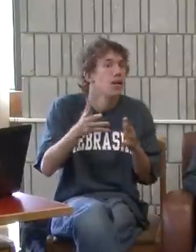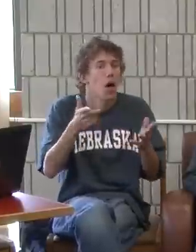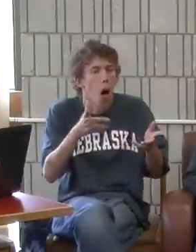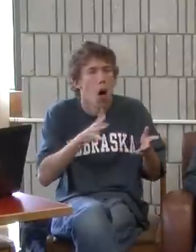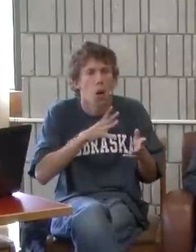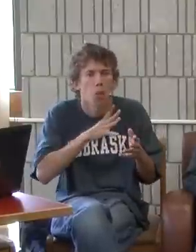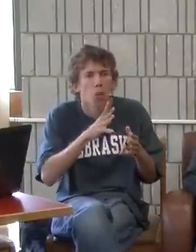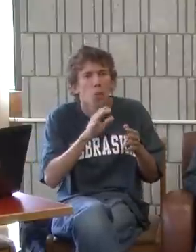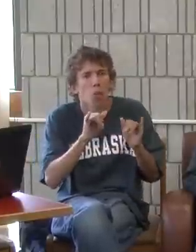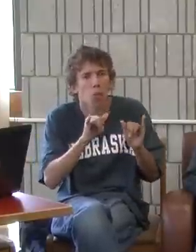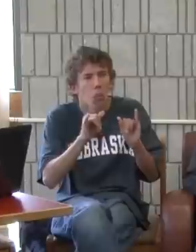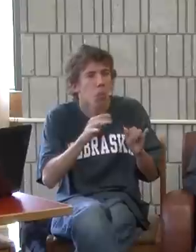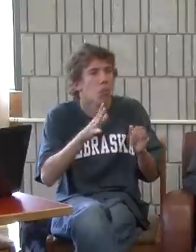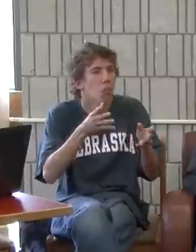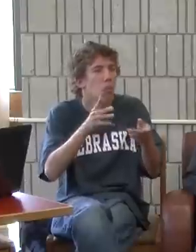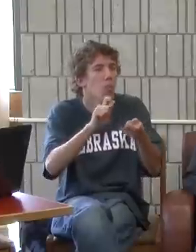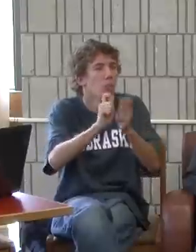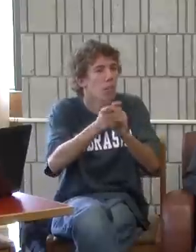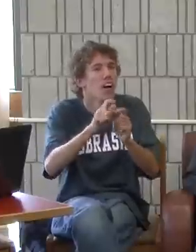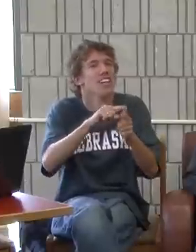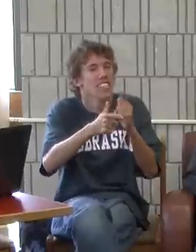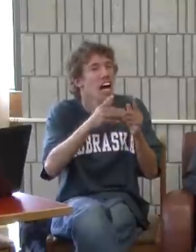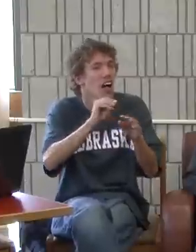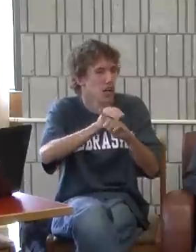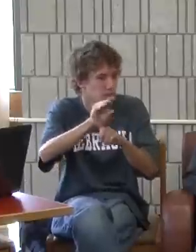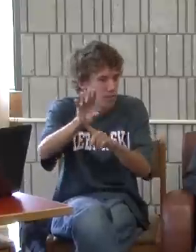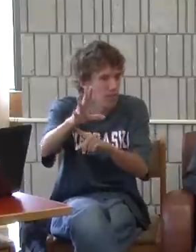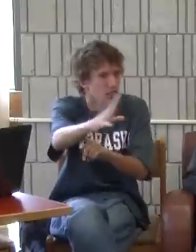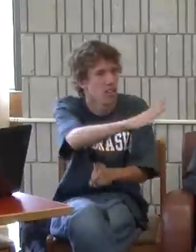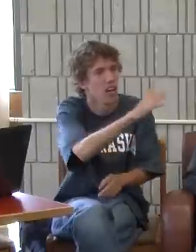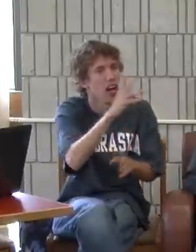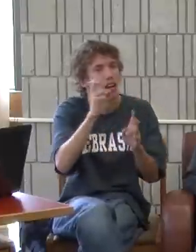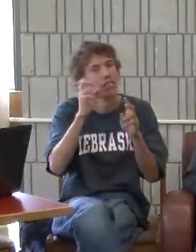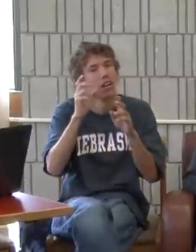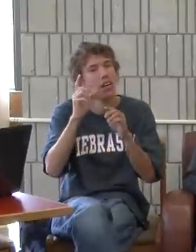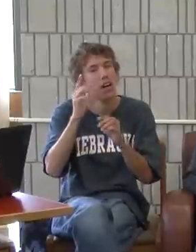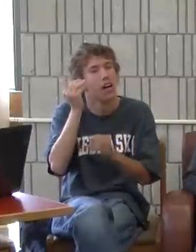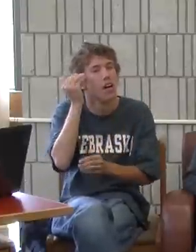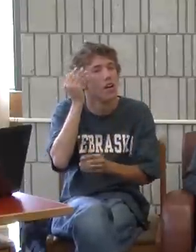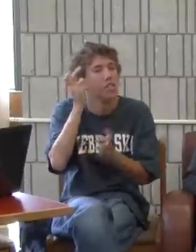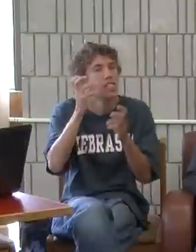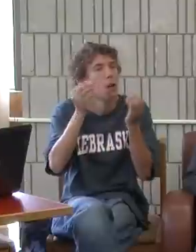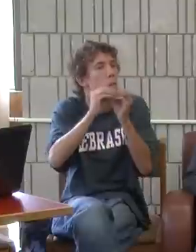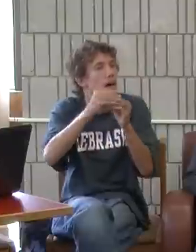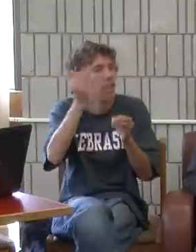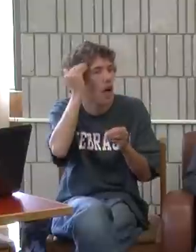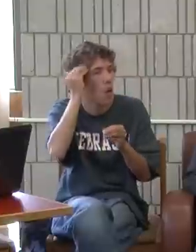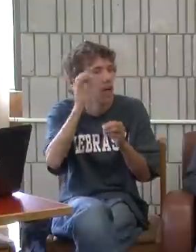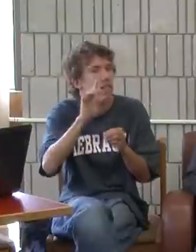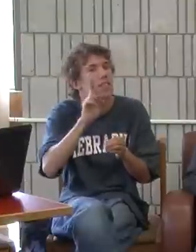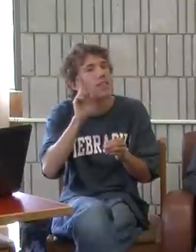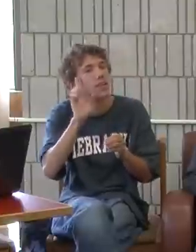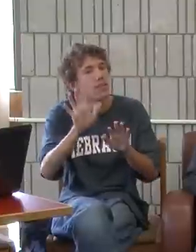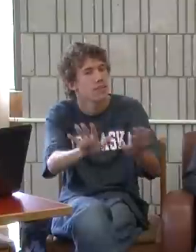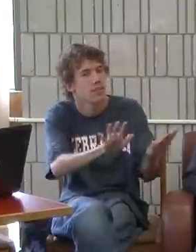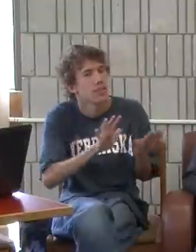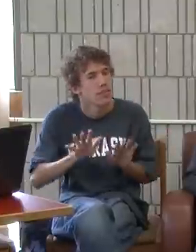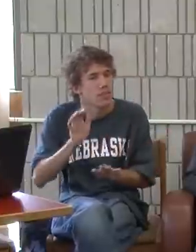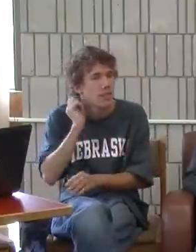exposed to the fact that deaf people are able to do these things. And then word will spread, and it'll be more an awareness